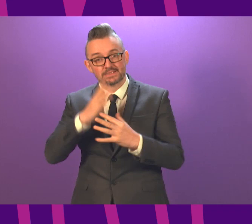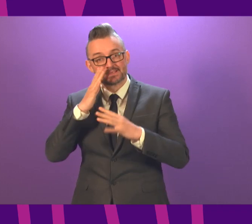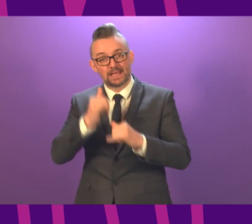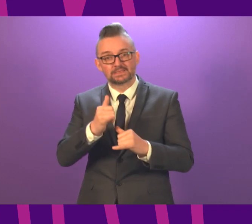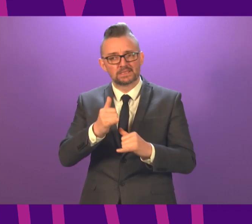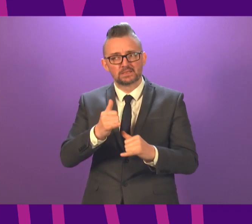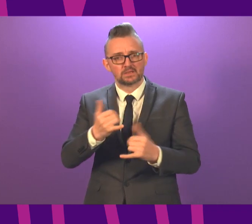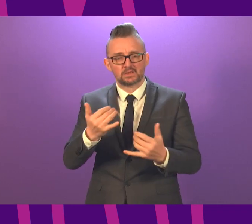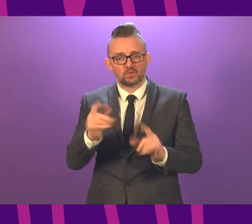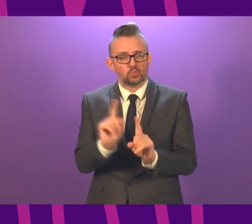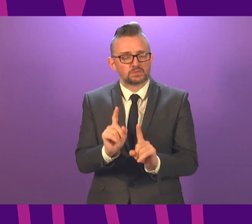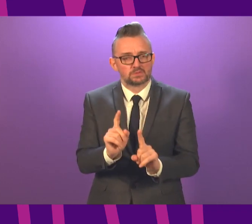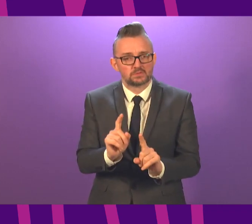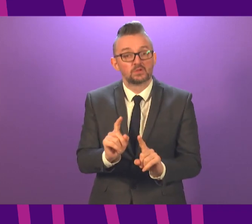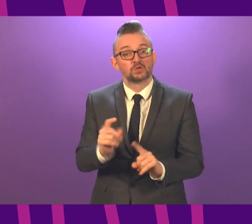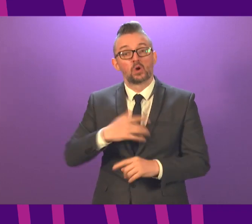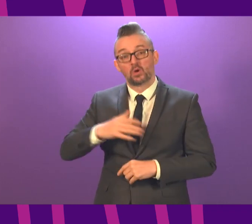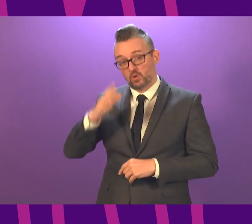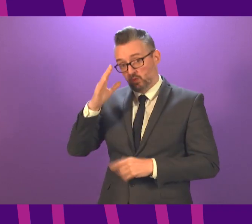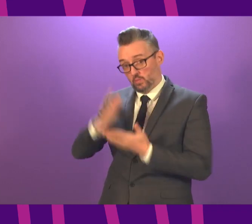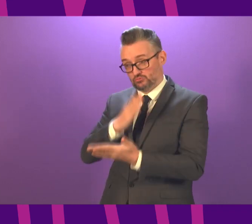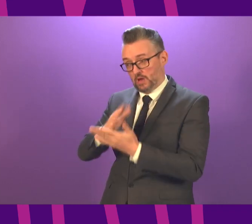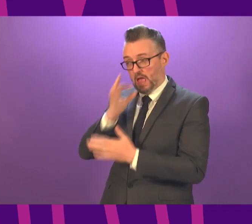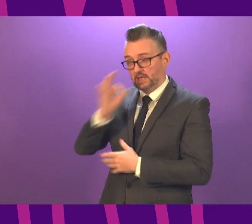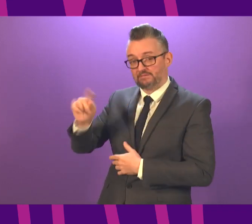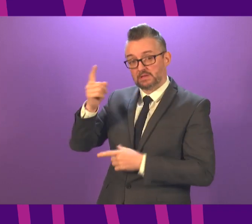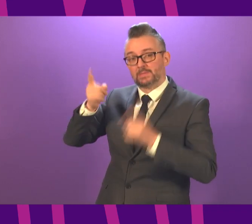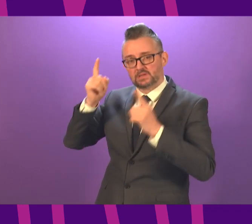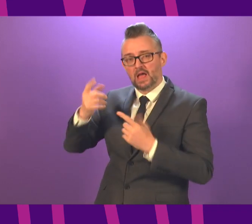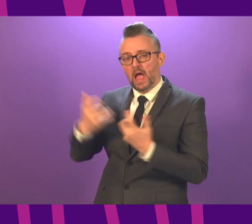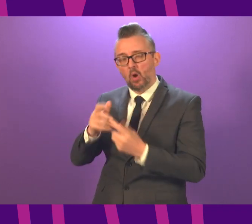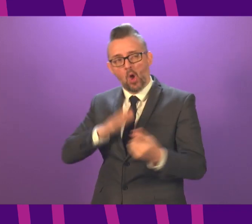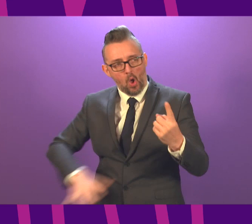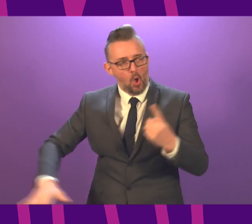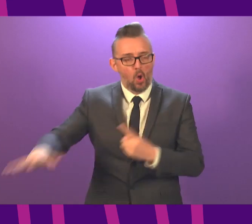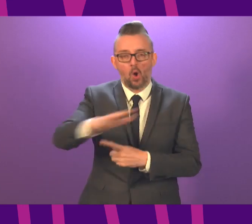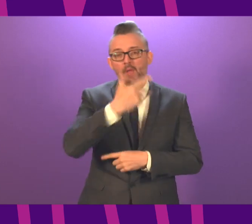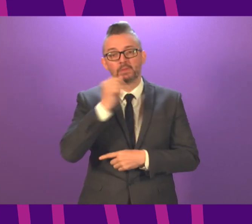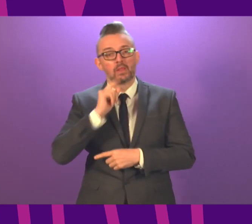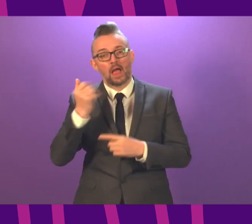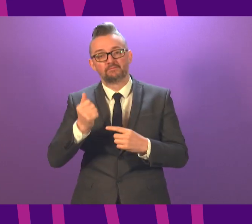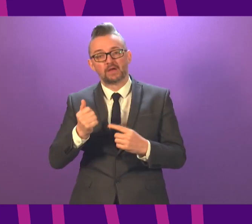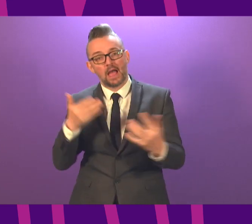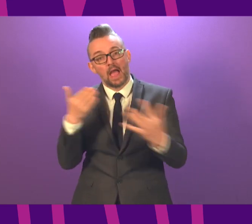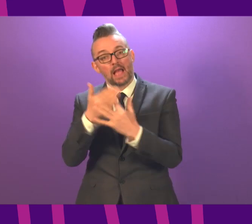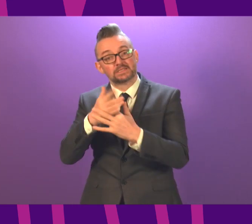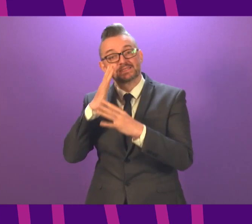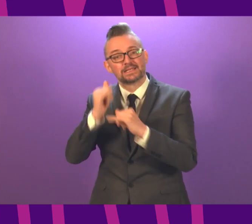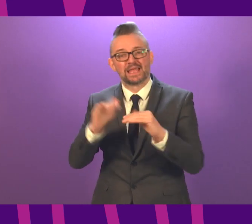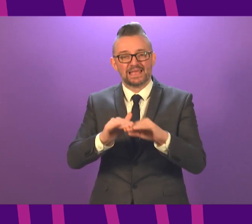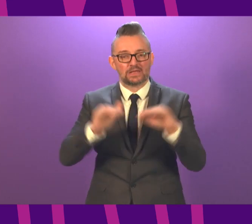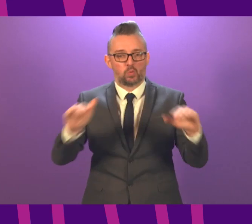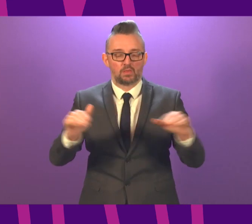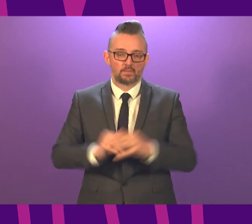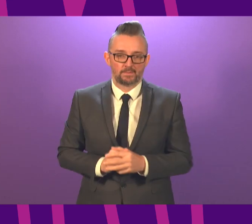Can I ask the First Minister what she will do to ensure that everyone has equitable access to testing? First Minister.